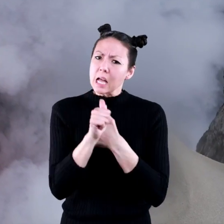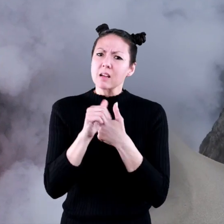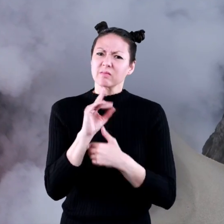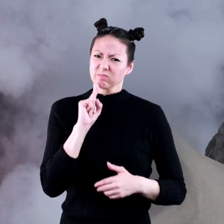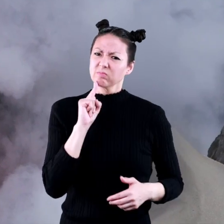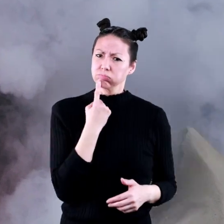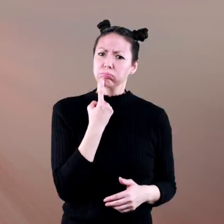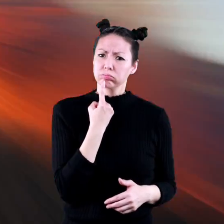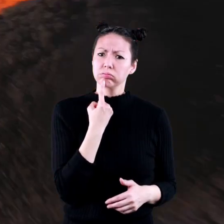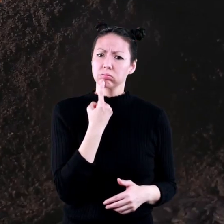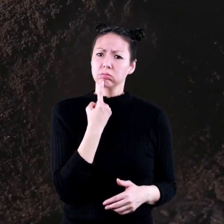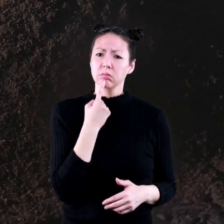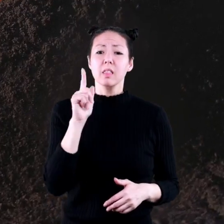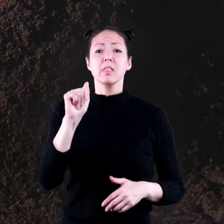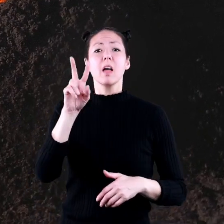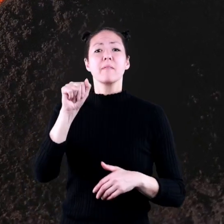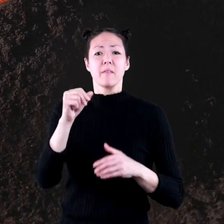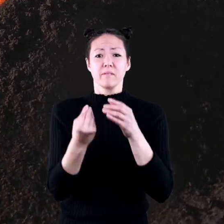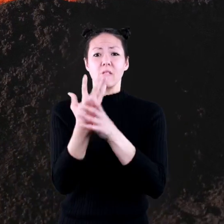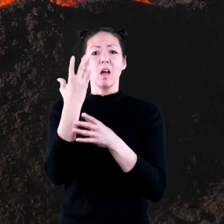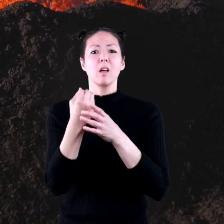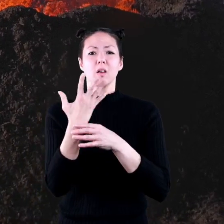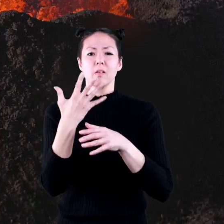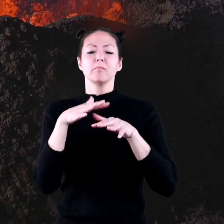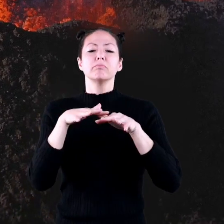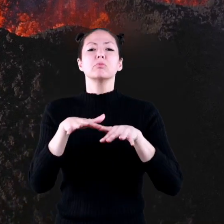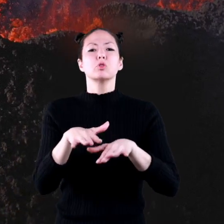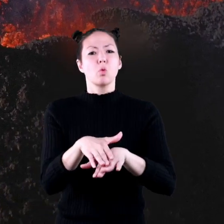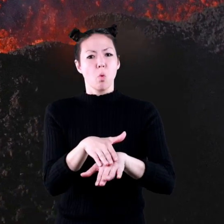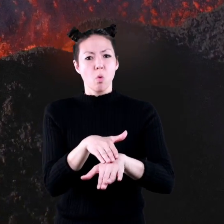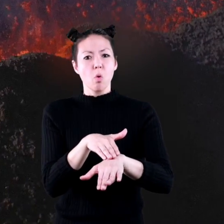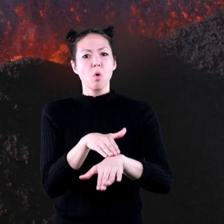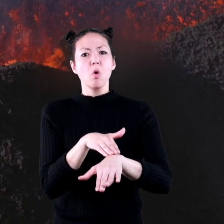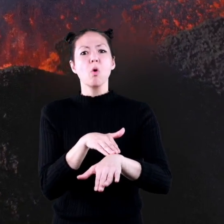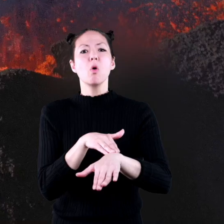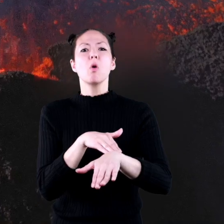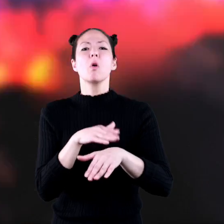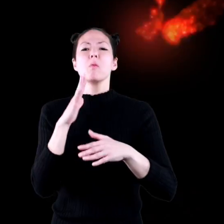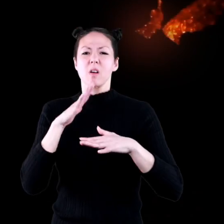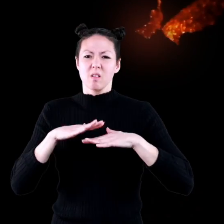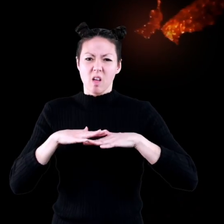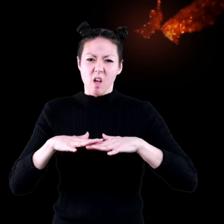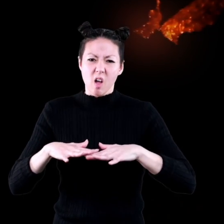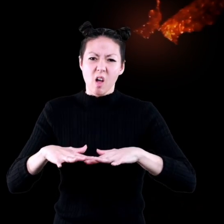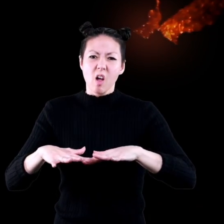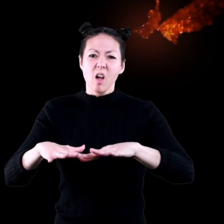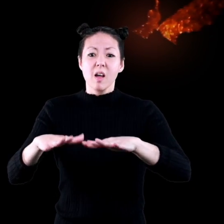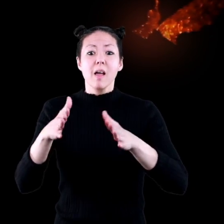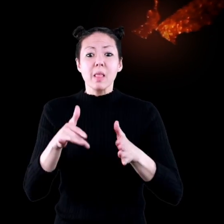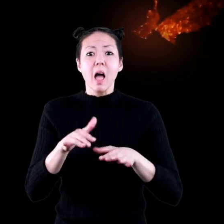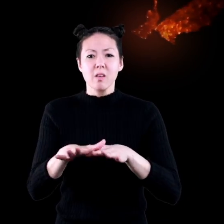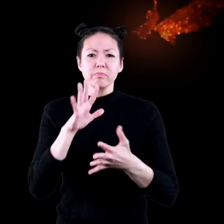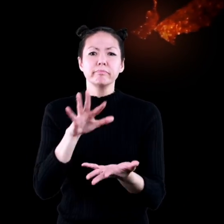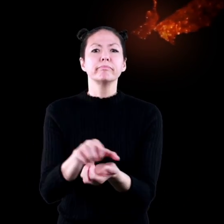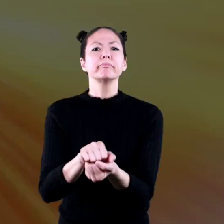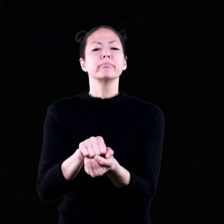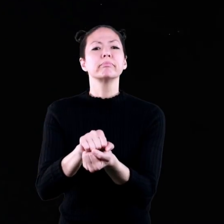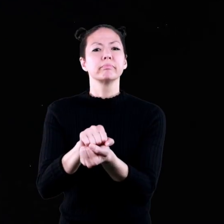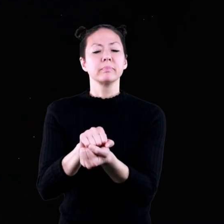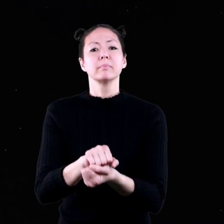deadly, and though lava from these volcanoes flows slowly, it covers and burns and destroys everything in its path. In the Cascade